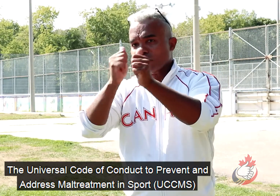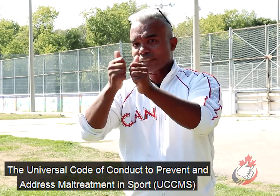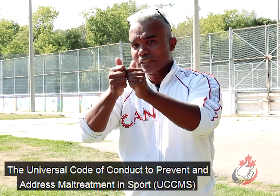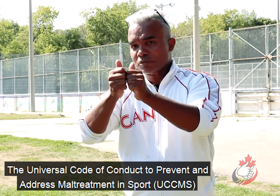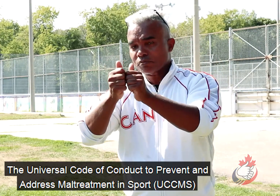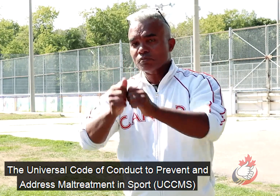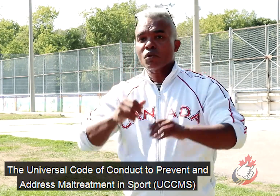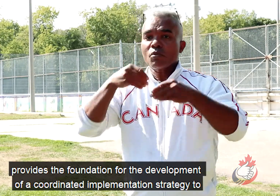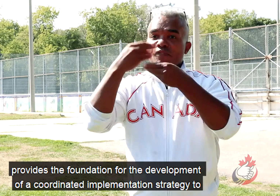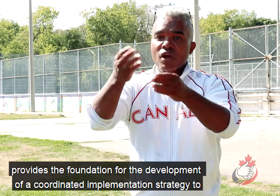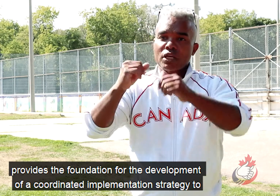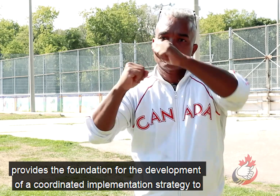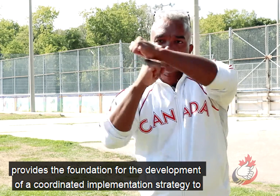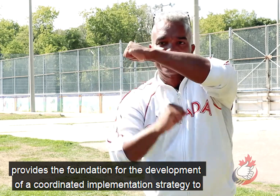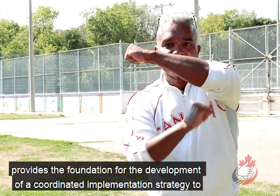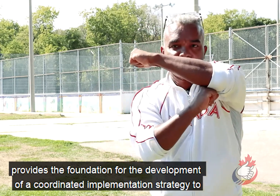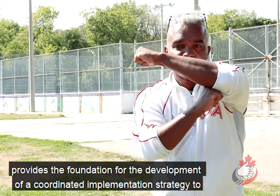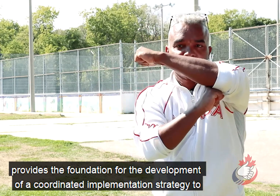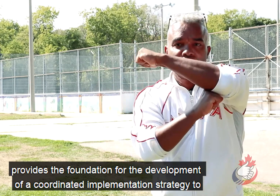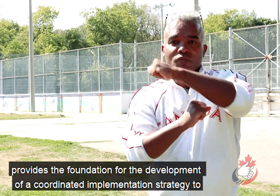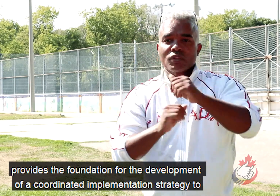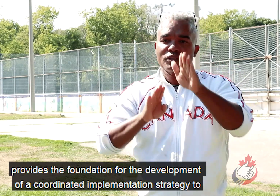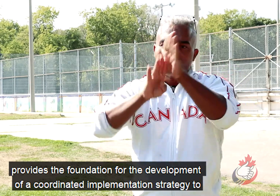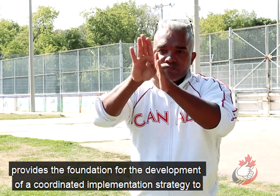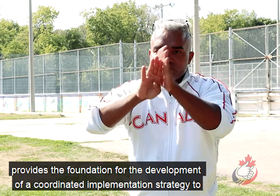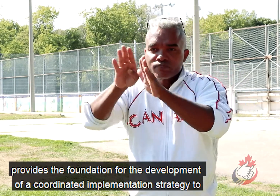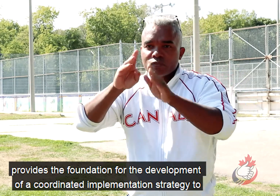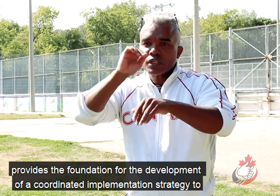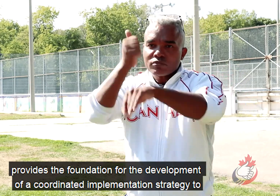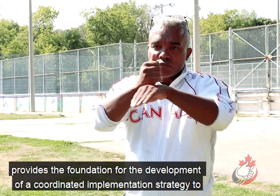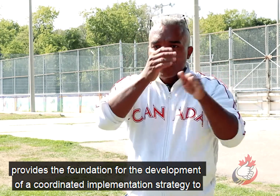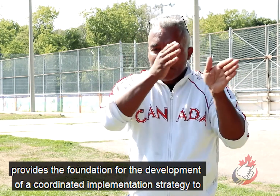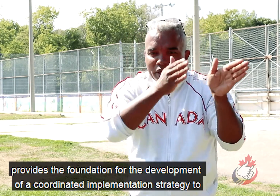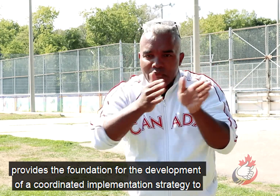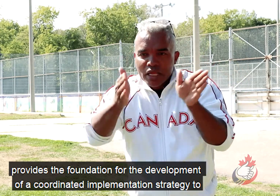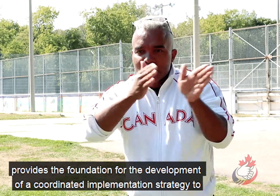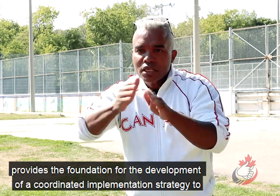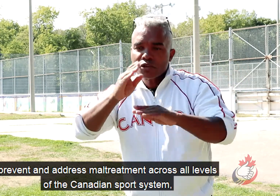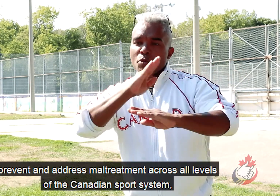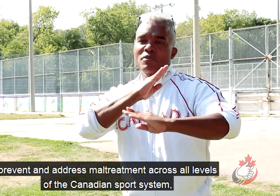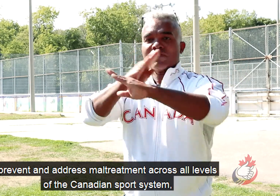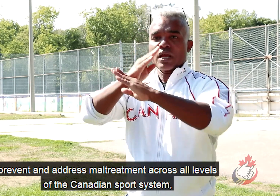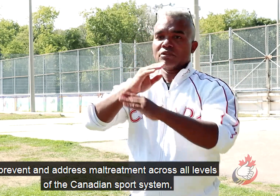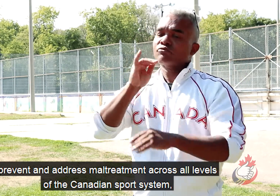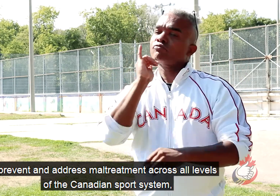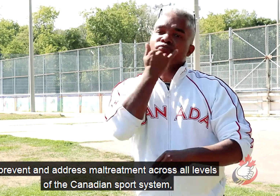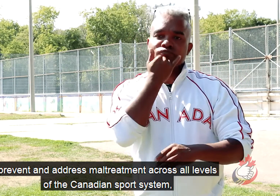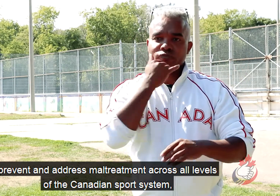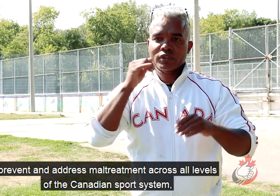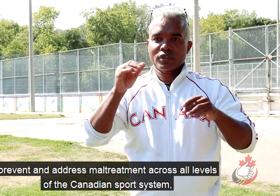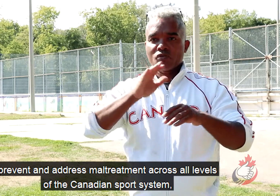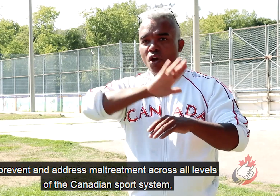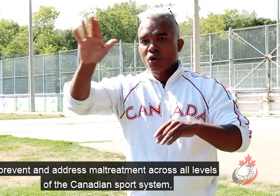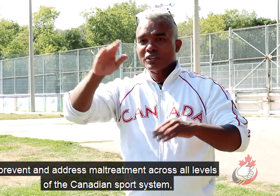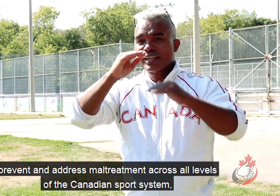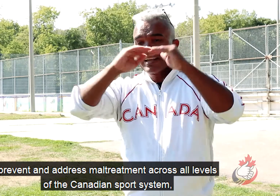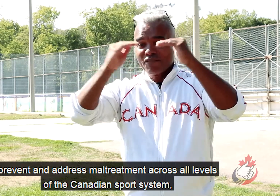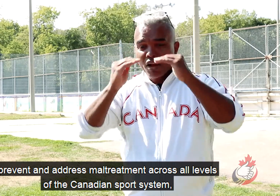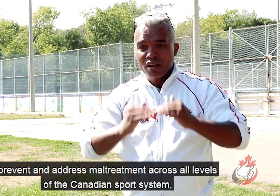provides the foundation for the development of a coordinated implementation strategy to prevent and address maltreatment across